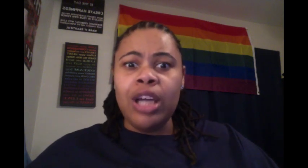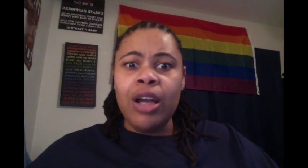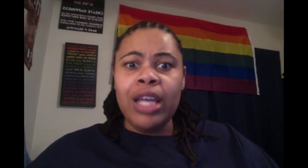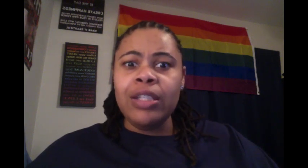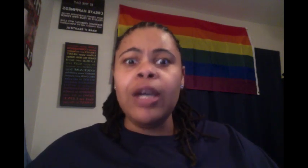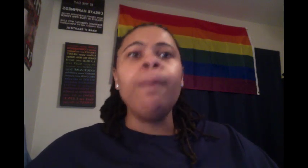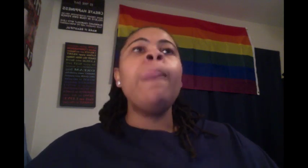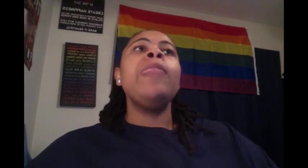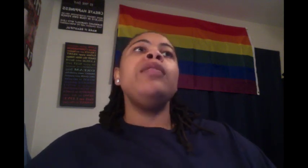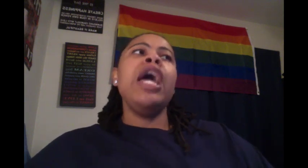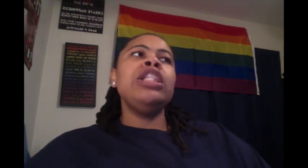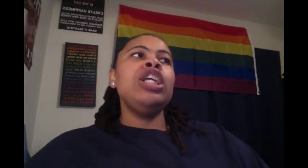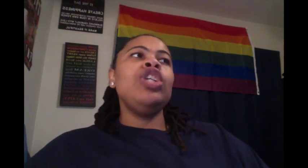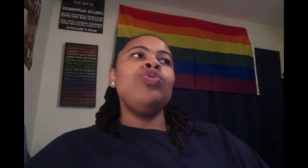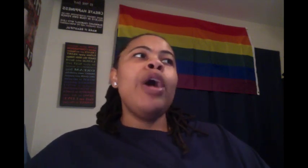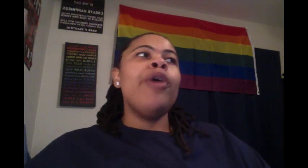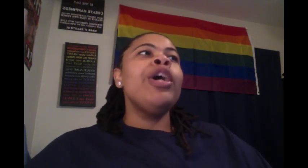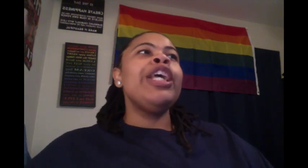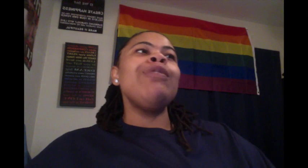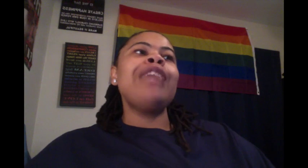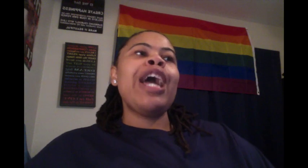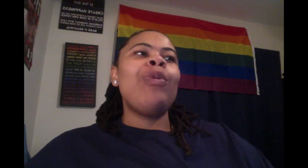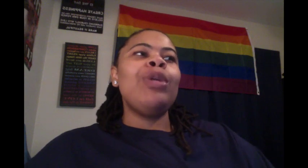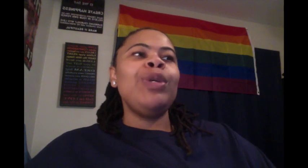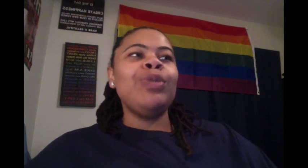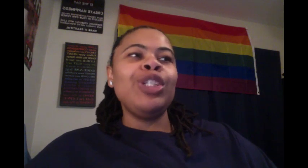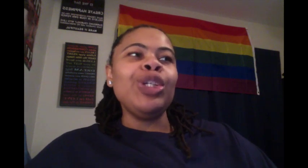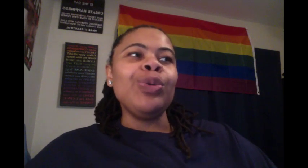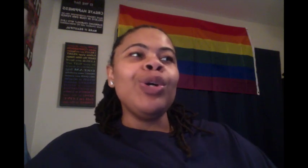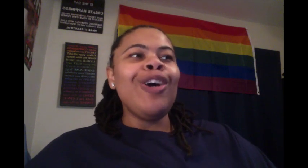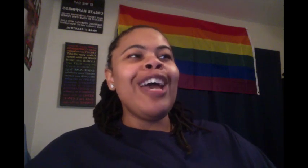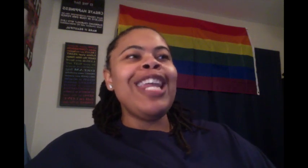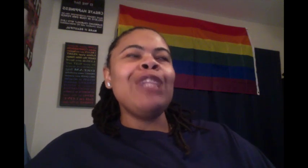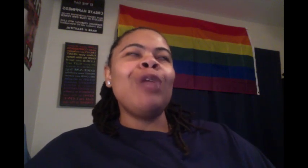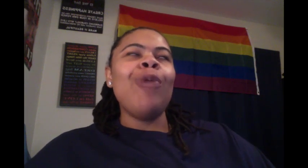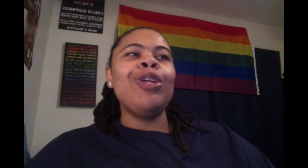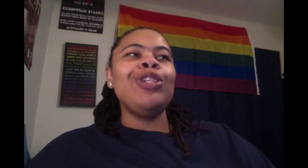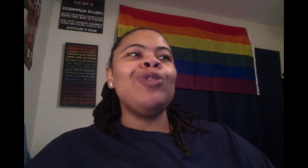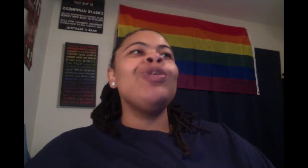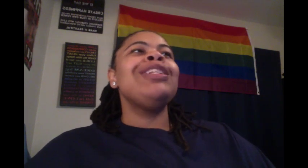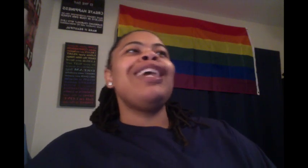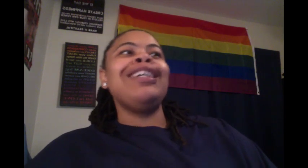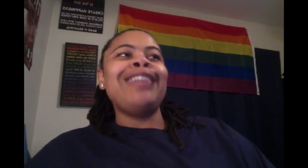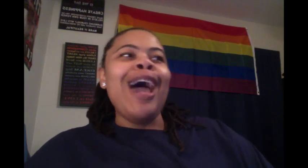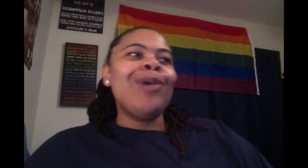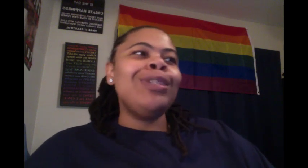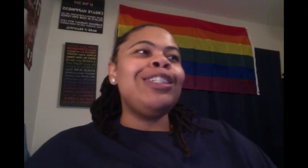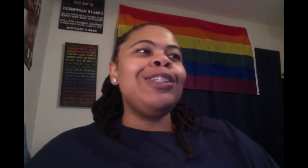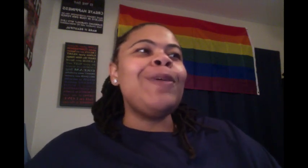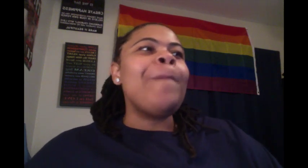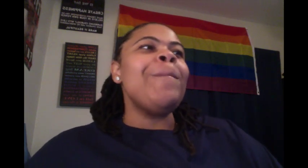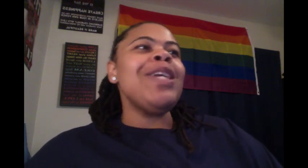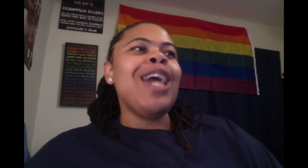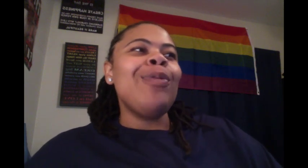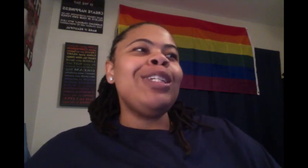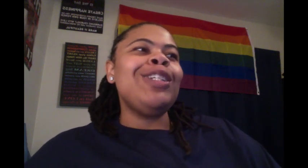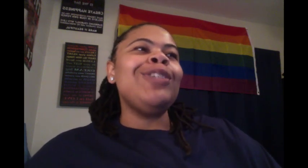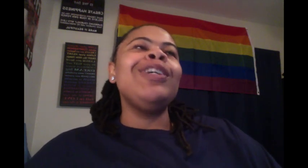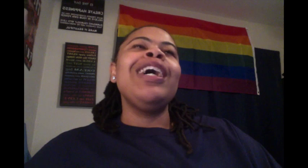all that stuff. Next thing you know, he was like, I want to be with you. Okay. That's what I want to do. Take a shower with you. Be there with you. And